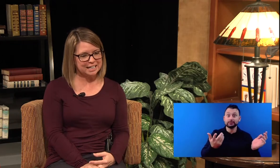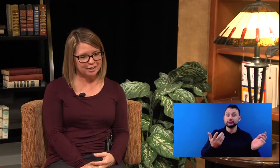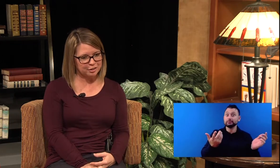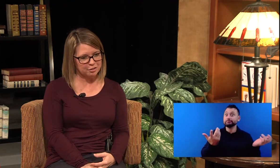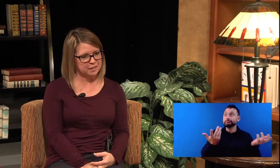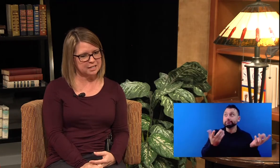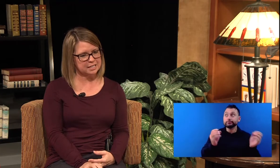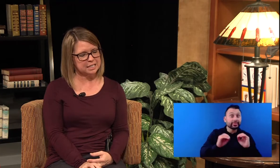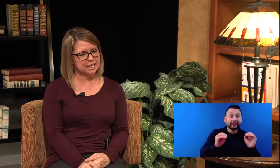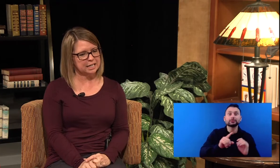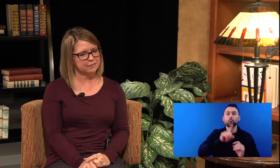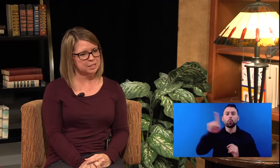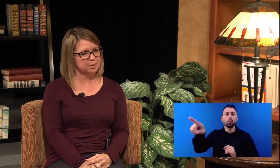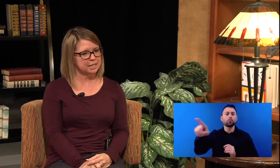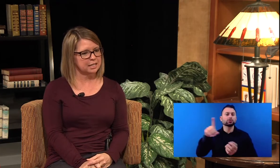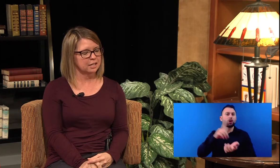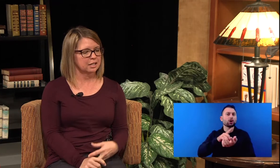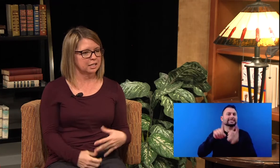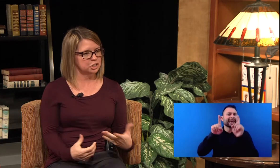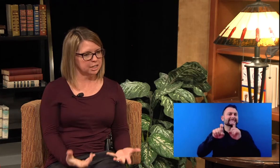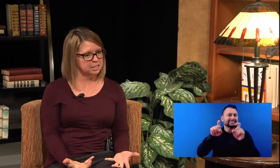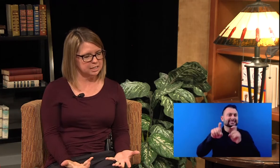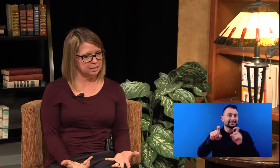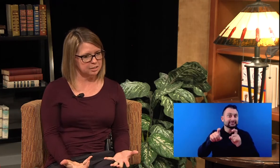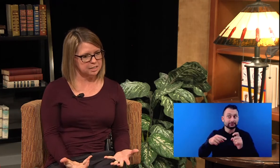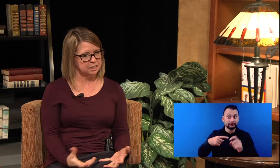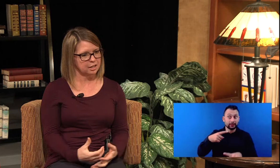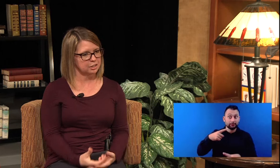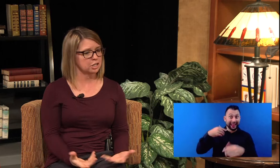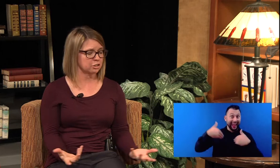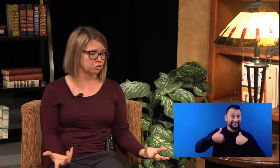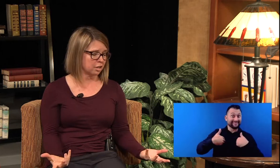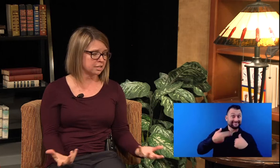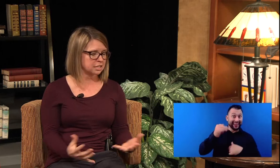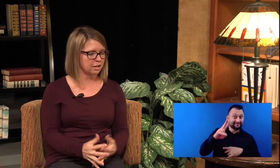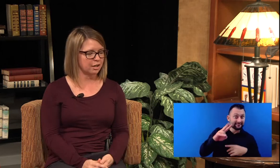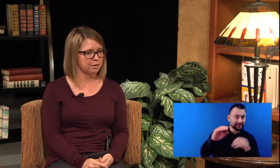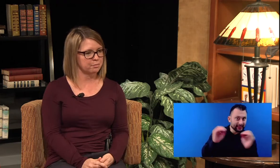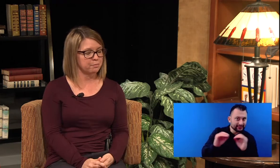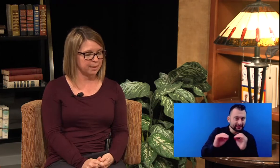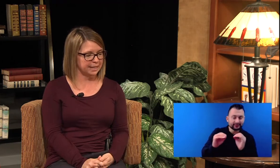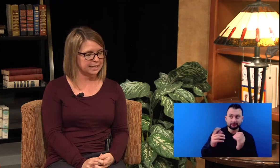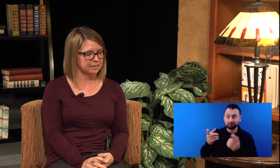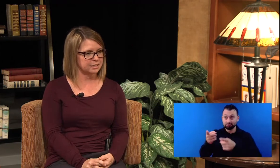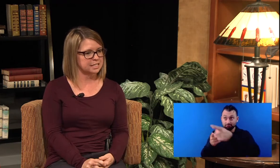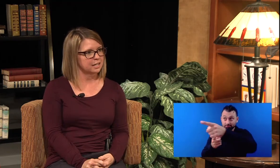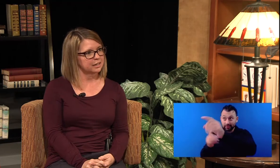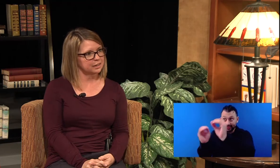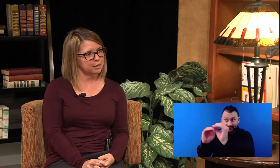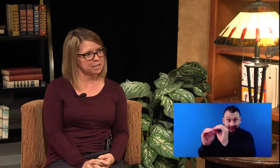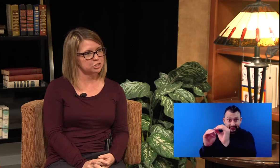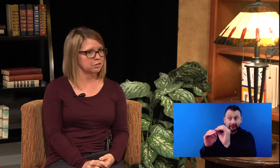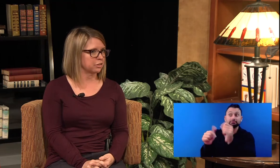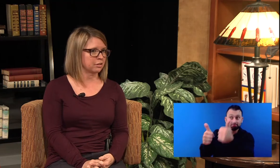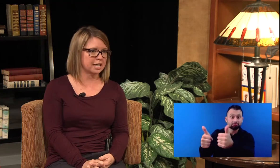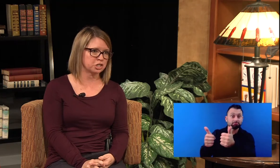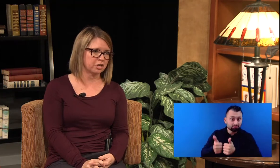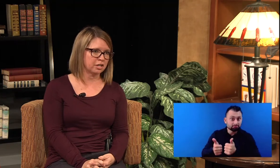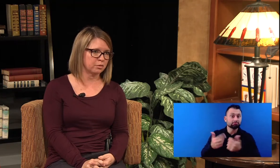other things, like if somebody injects needles, injects drugs by needles, that they make sure that they're not sharing with